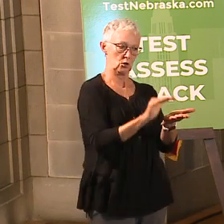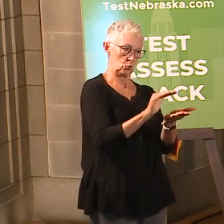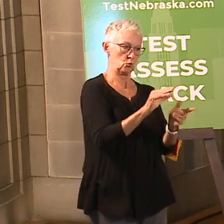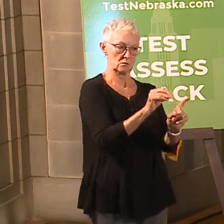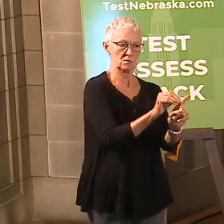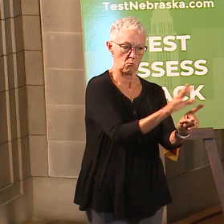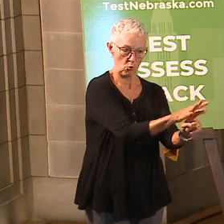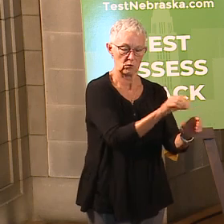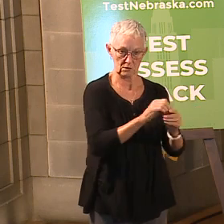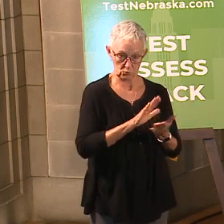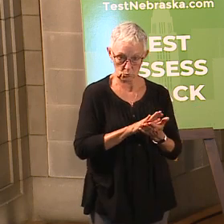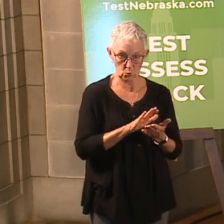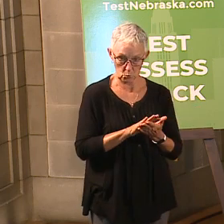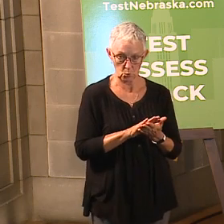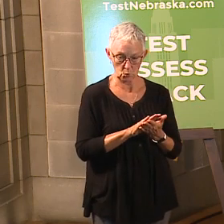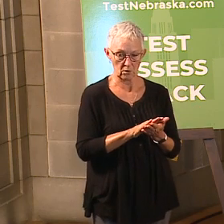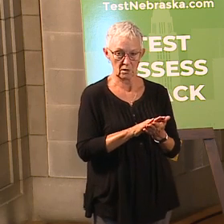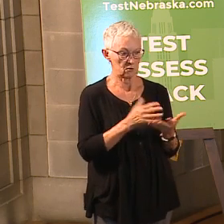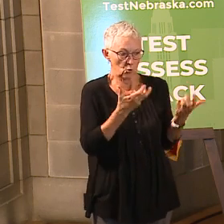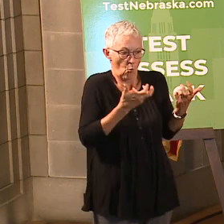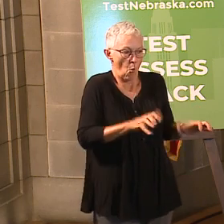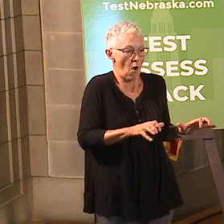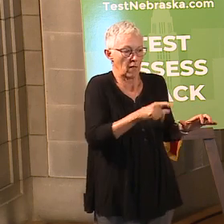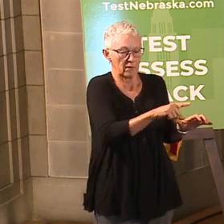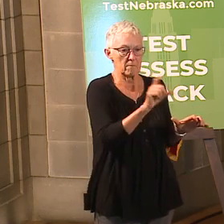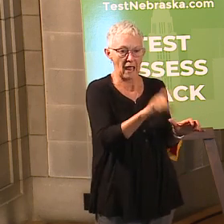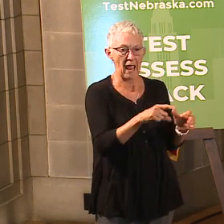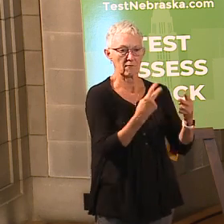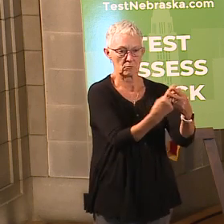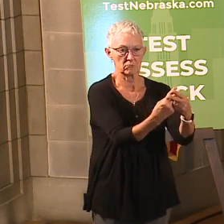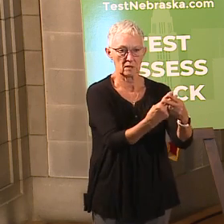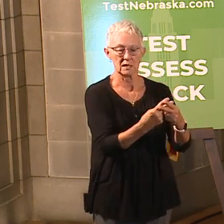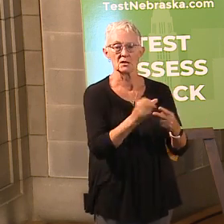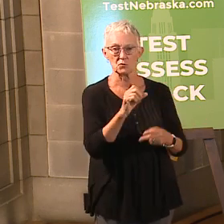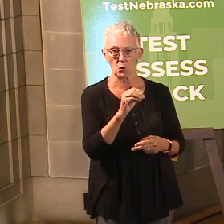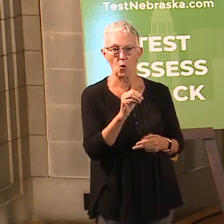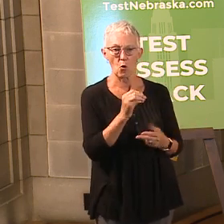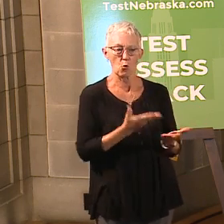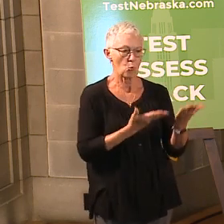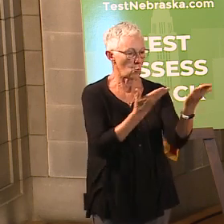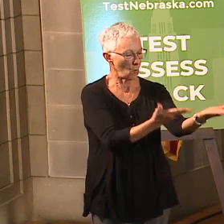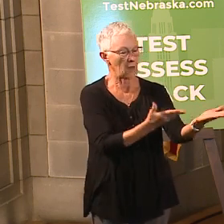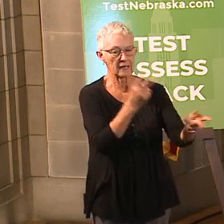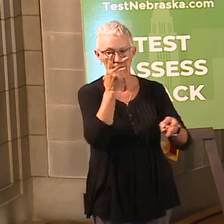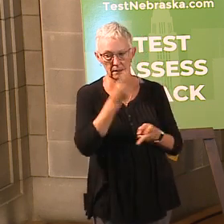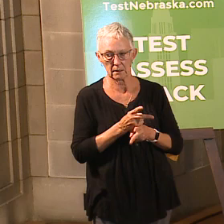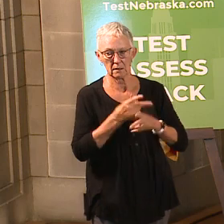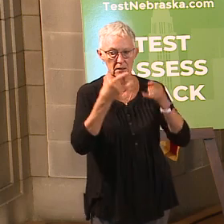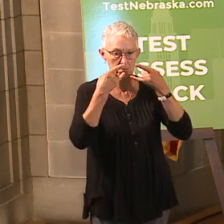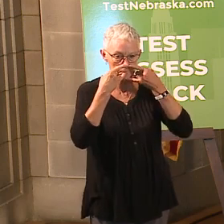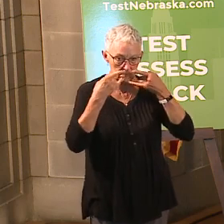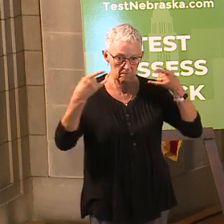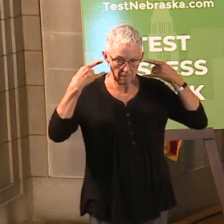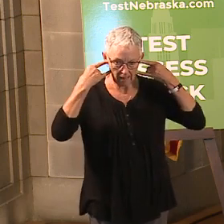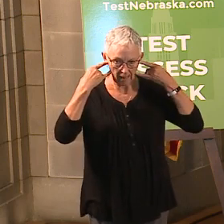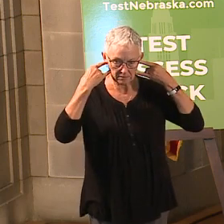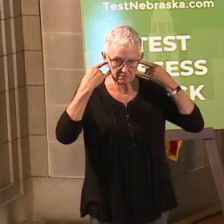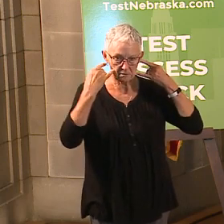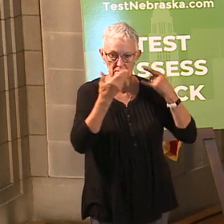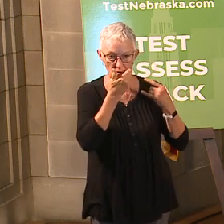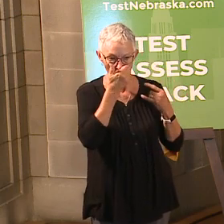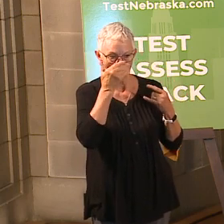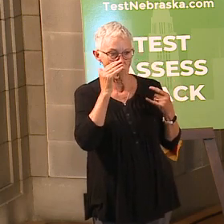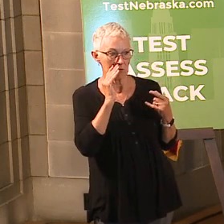in school that result in quarantine continue to be to require face coverings that cover both the nose and the mouth, to enforce